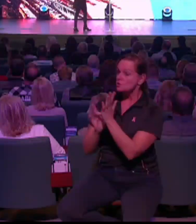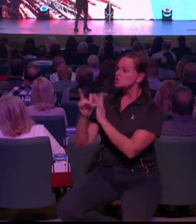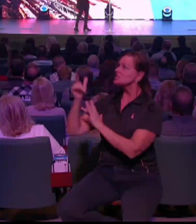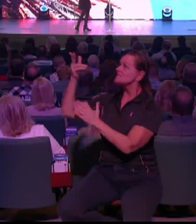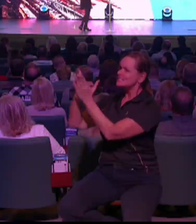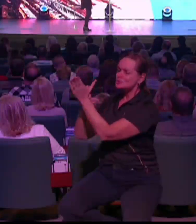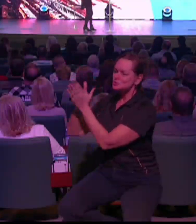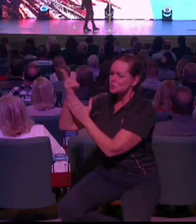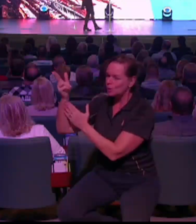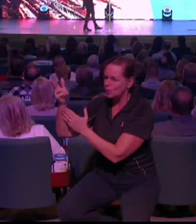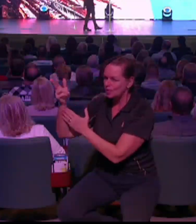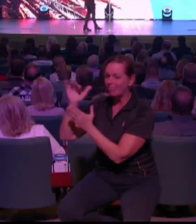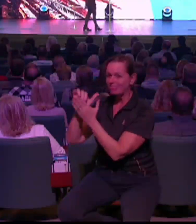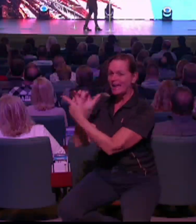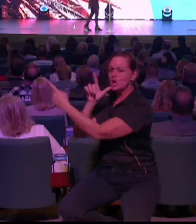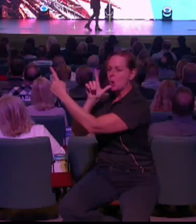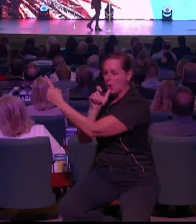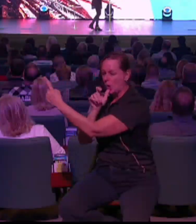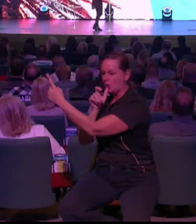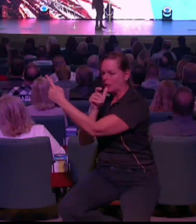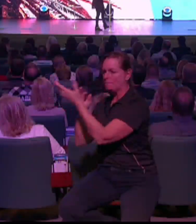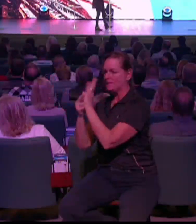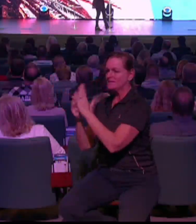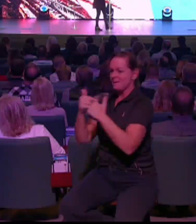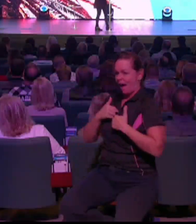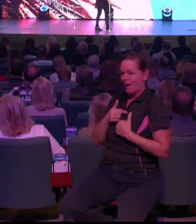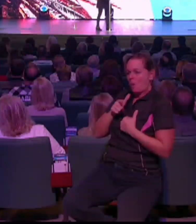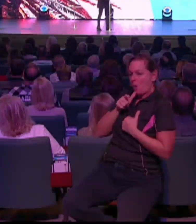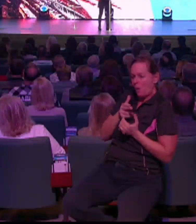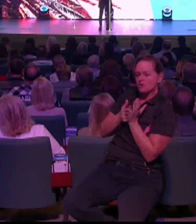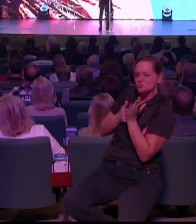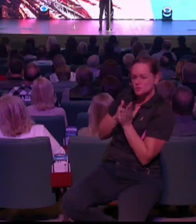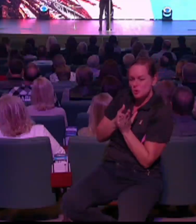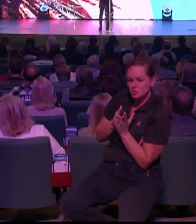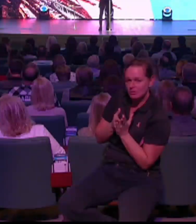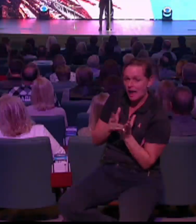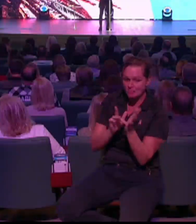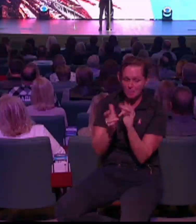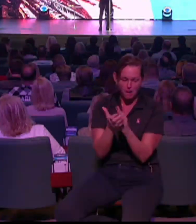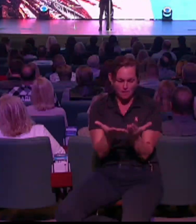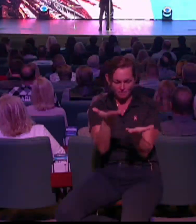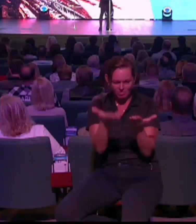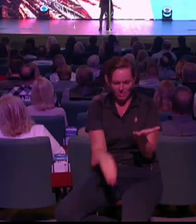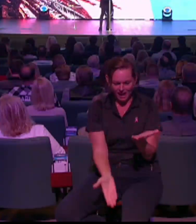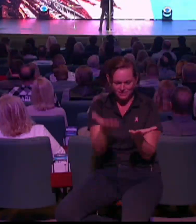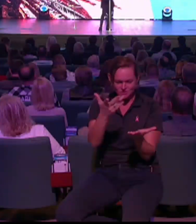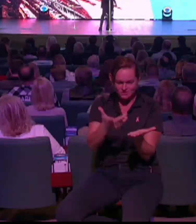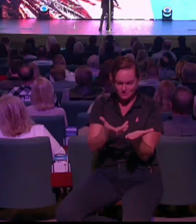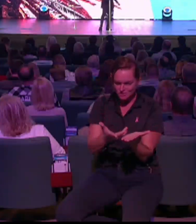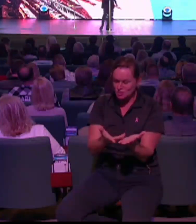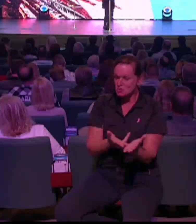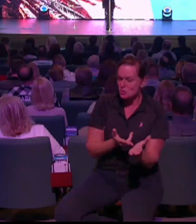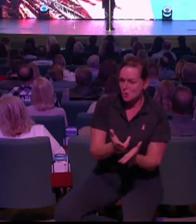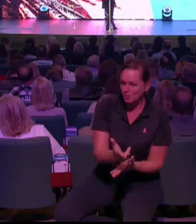he is the living word of God. And thy word is truth. And that's not being mean to say the word is truth.